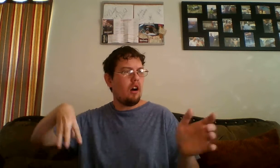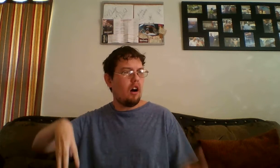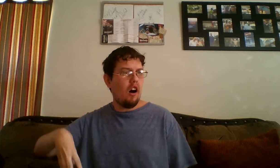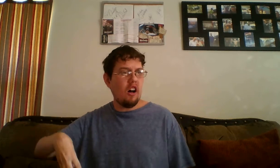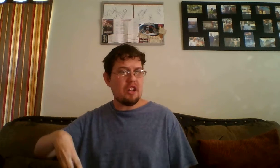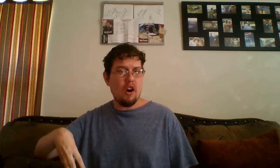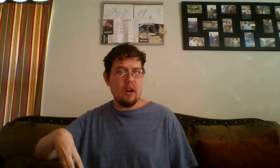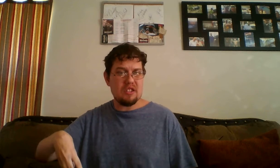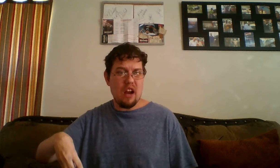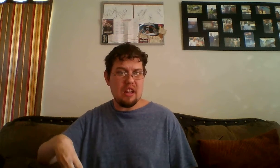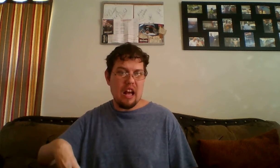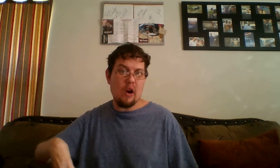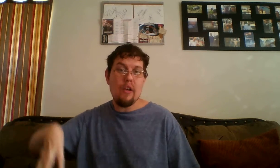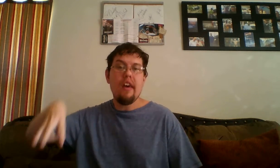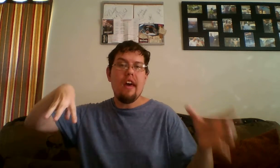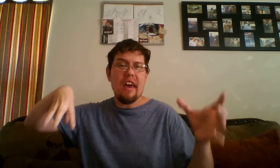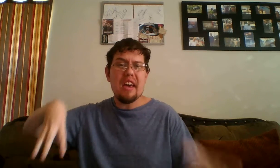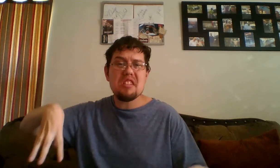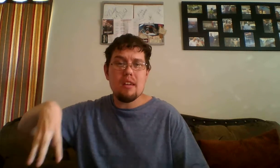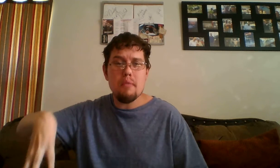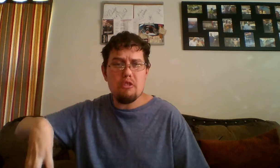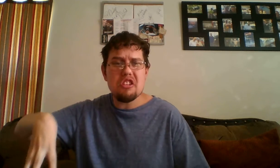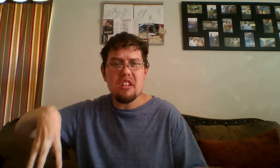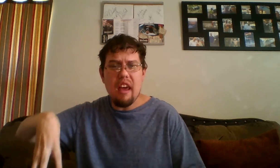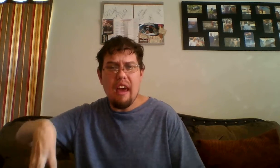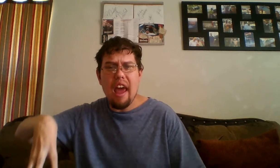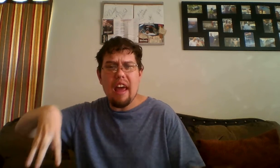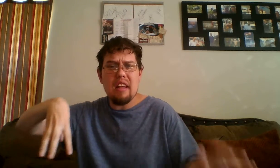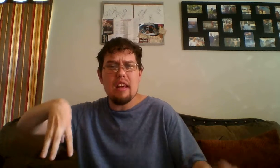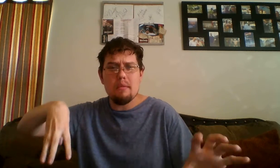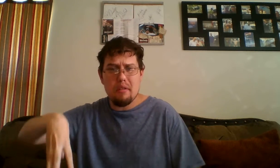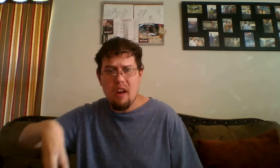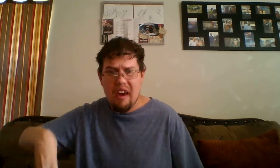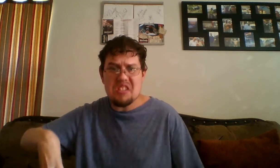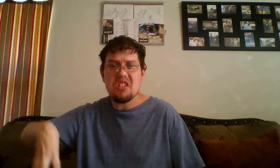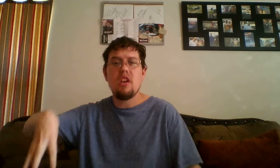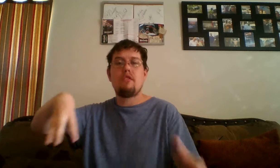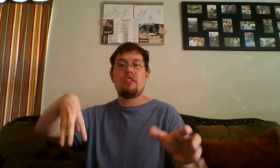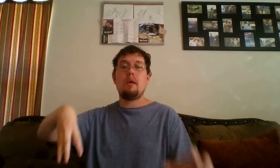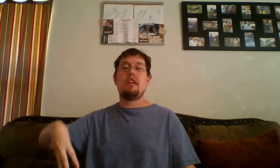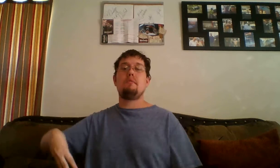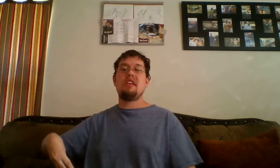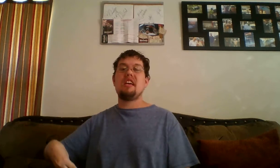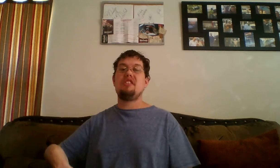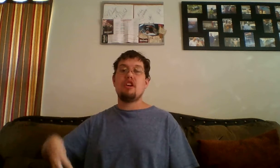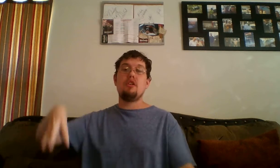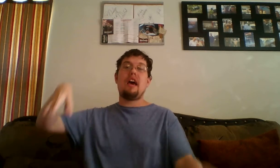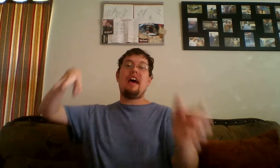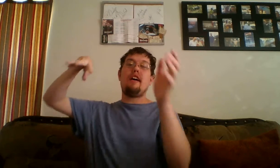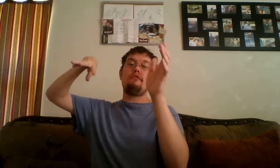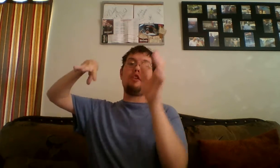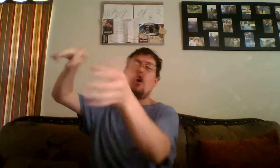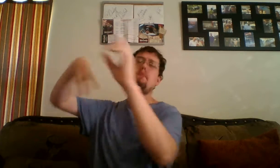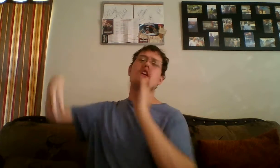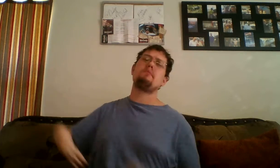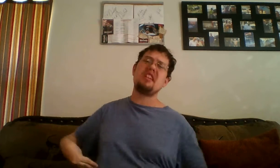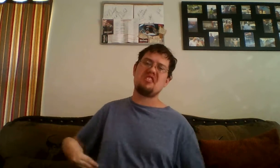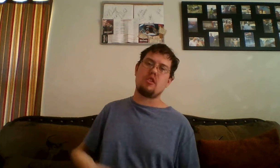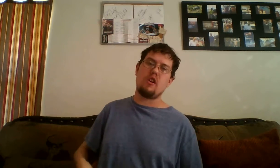All I know is right now, it's in motion and in place for WWE to have Goldberg be screwed